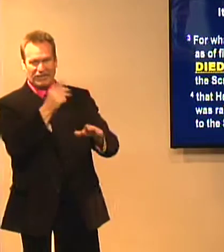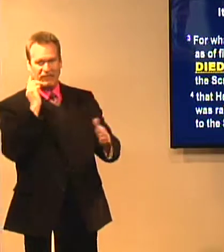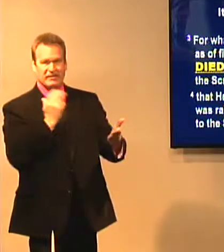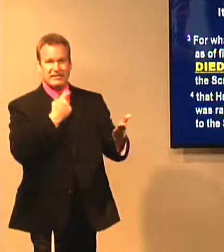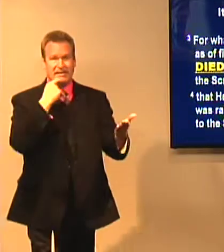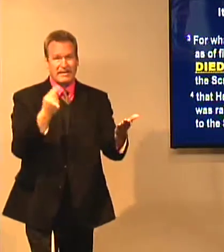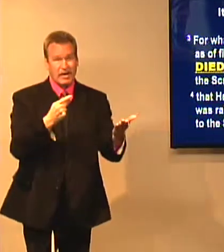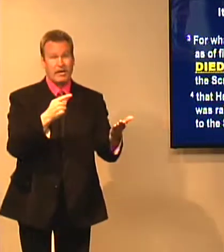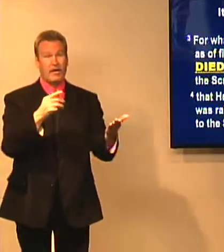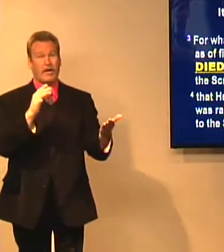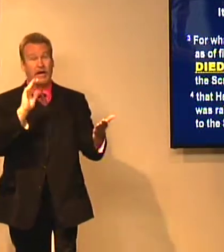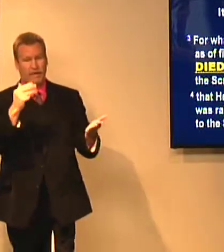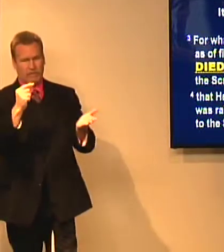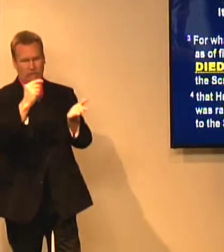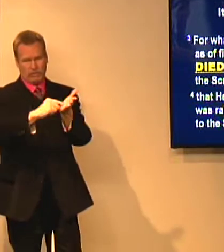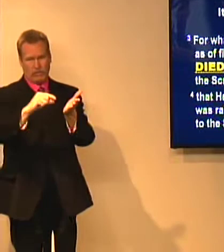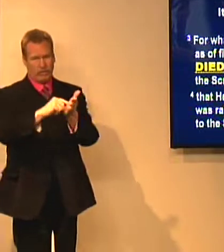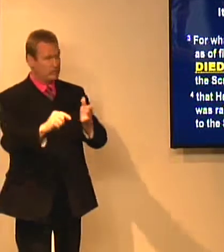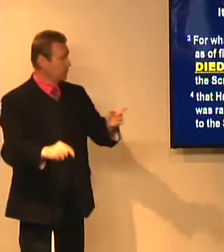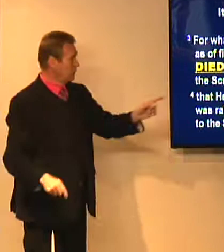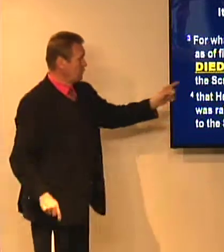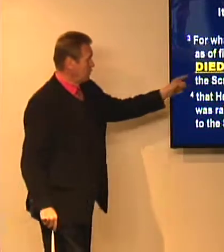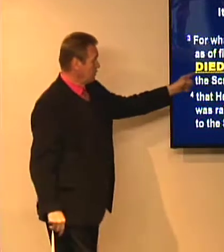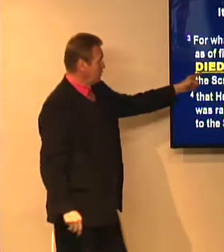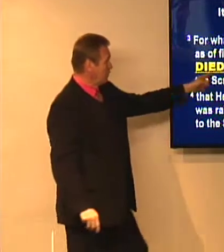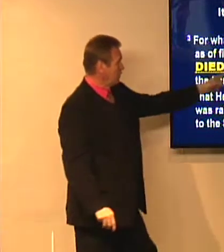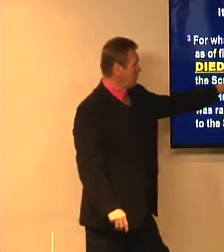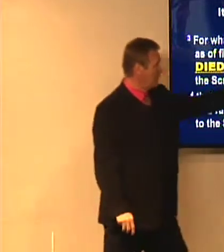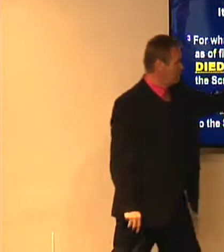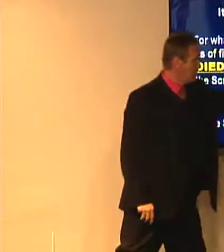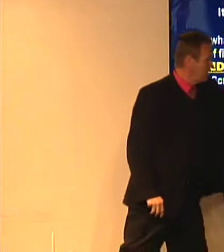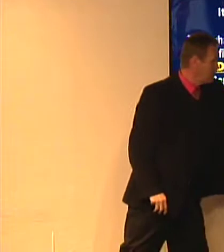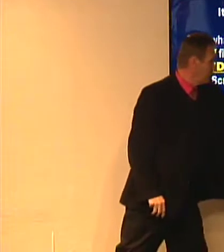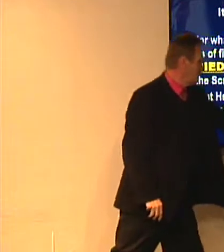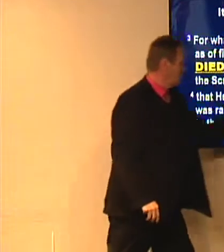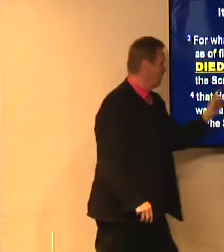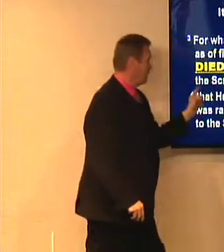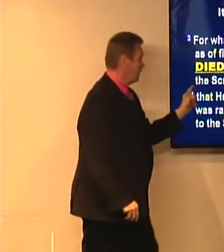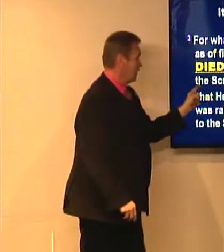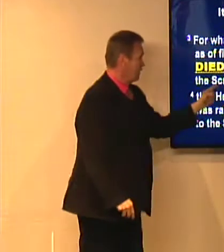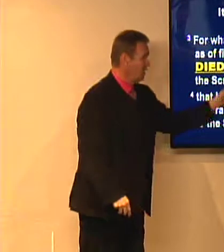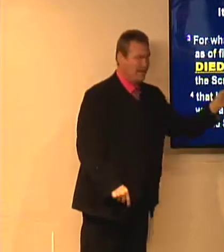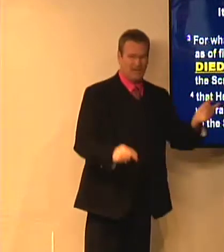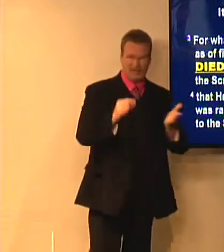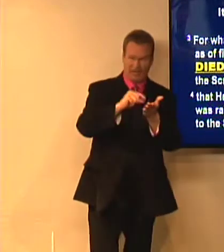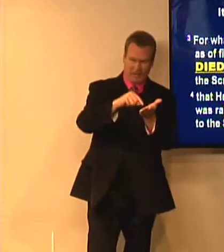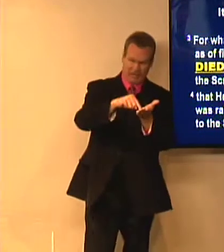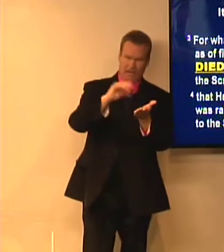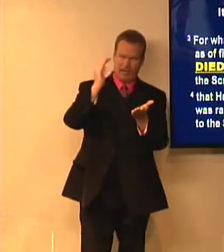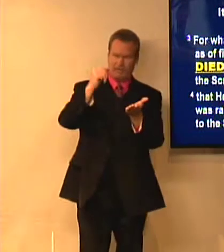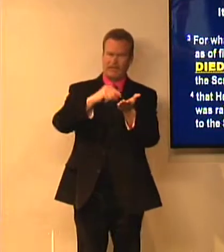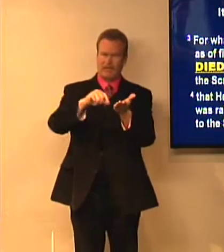Christ died for our sins. Christ died for our sins. According to the scriptures.